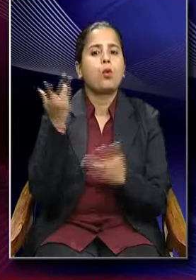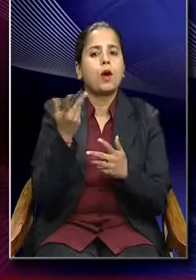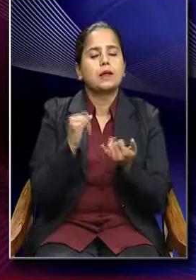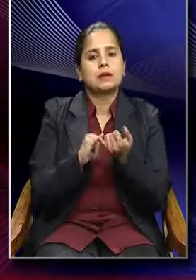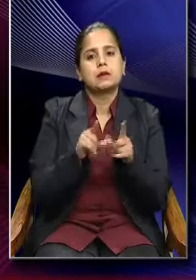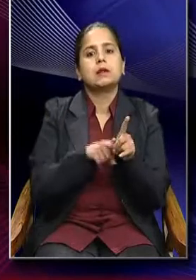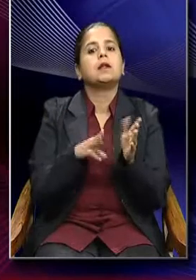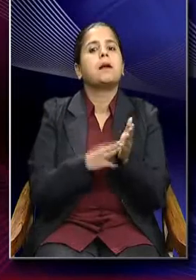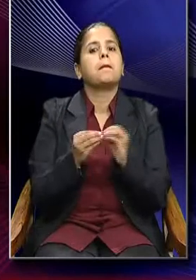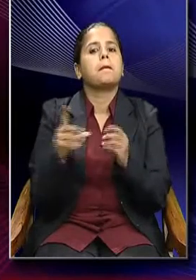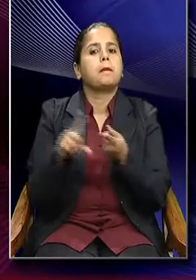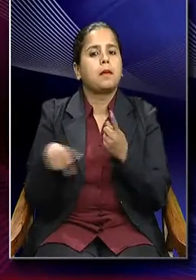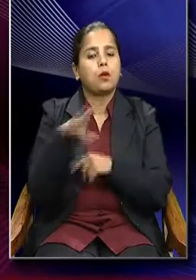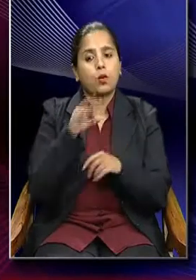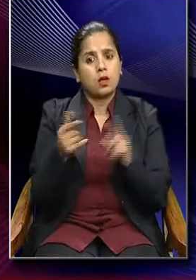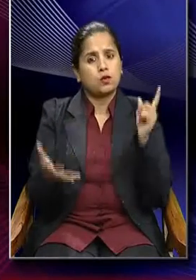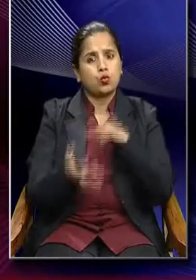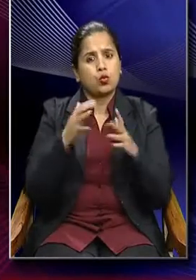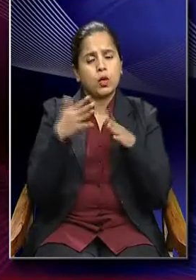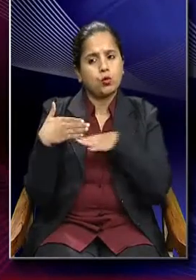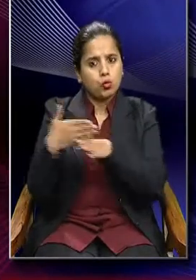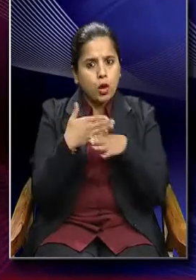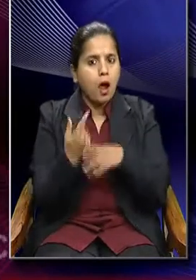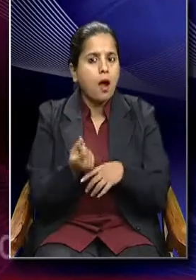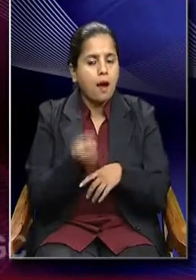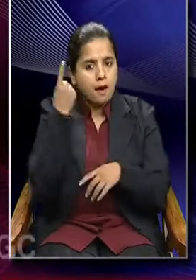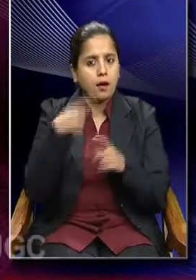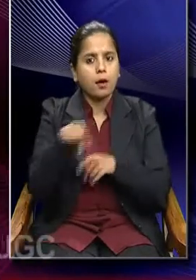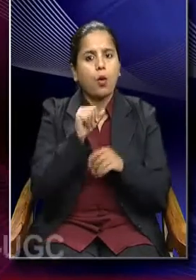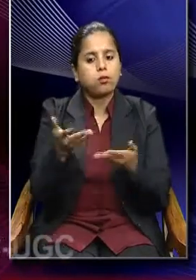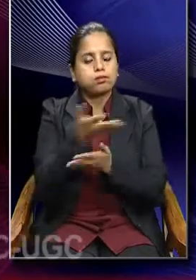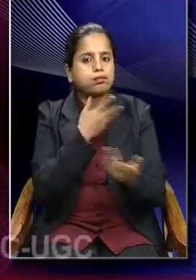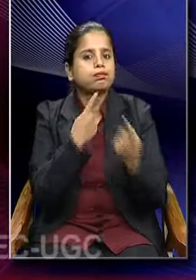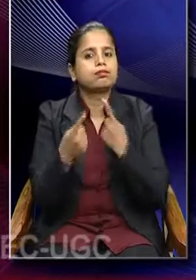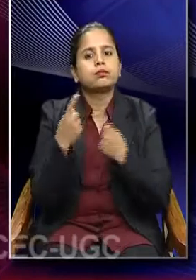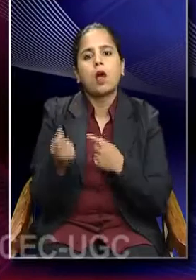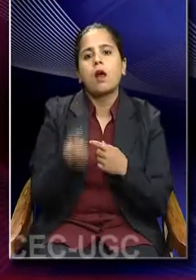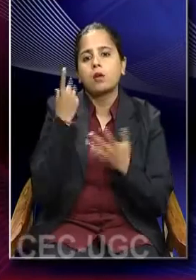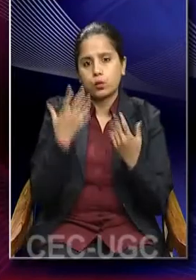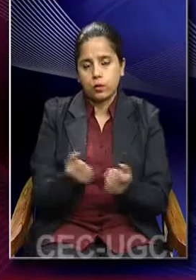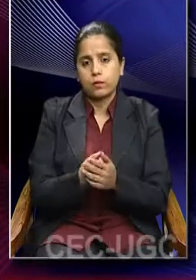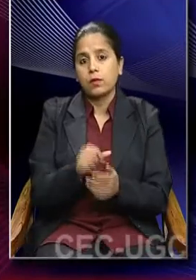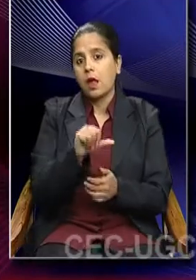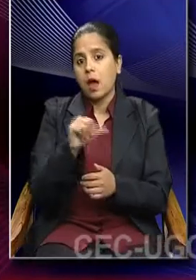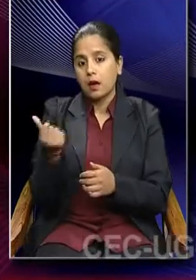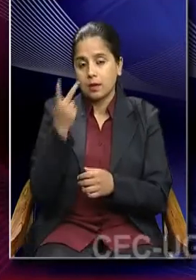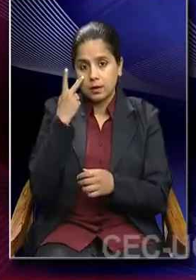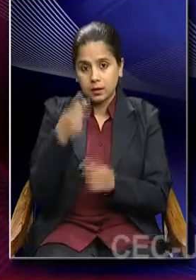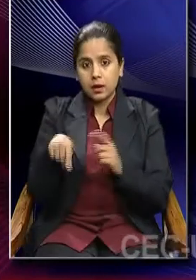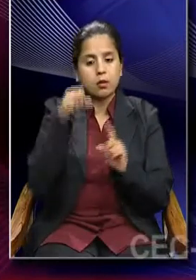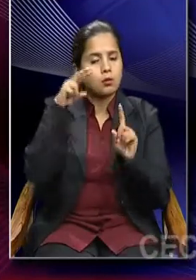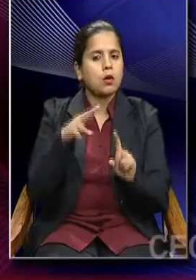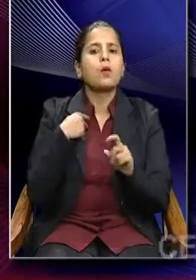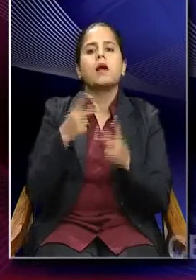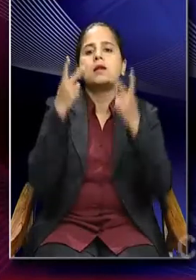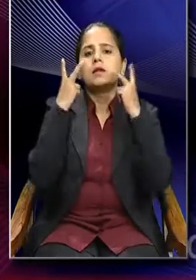to reach a shared understanding of their interaction. Another perspective that